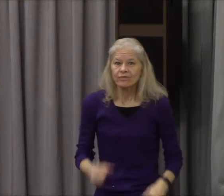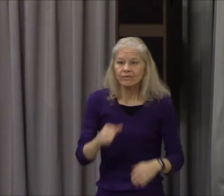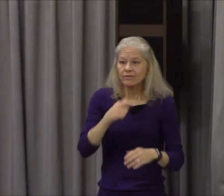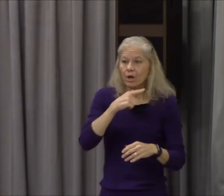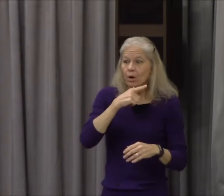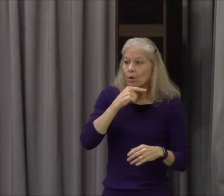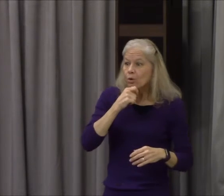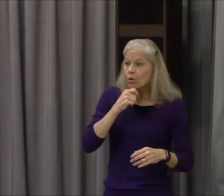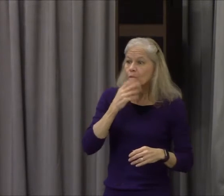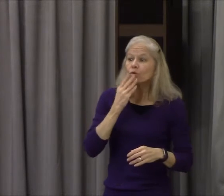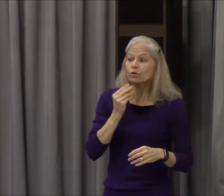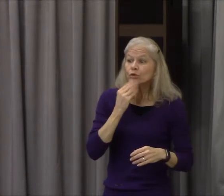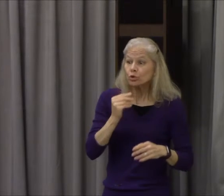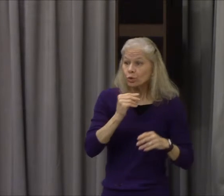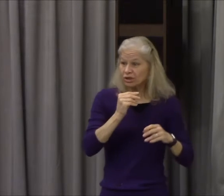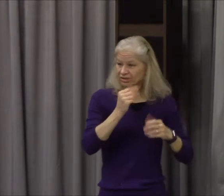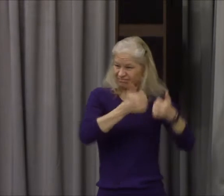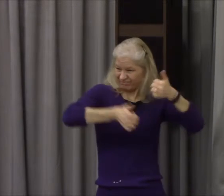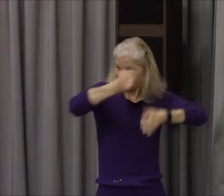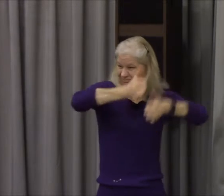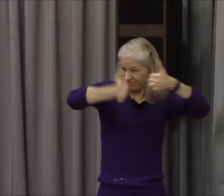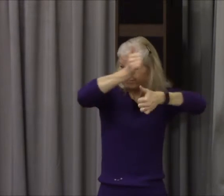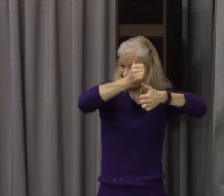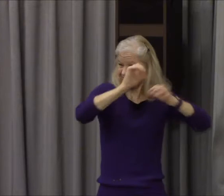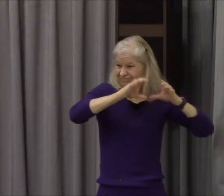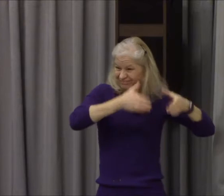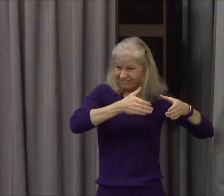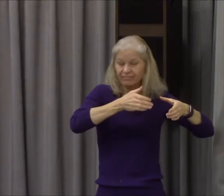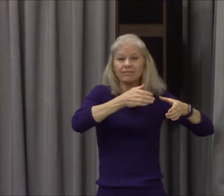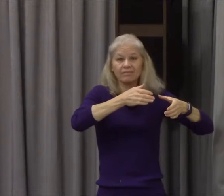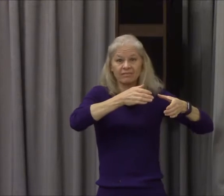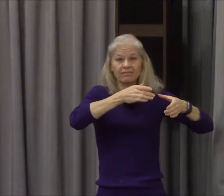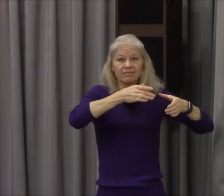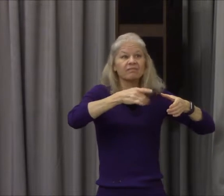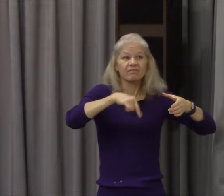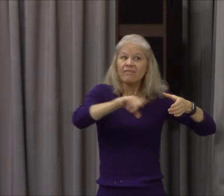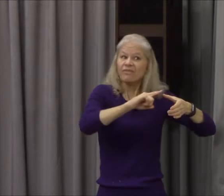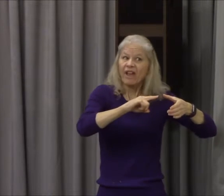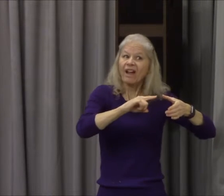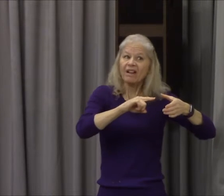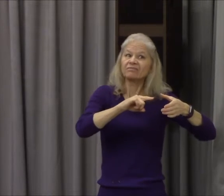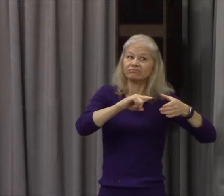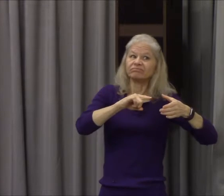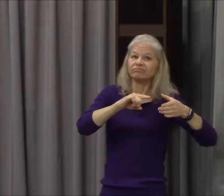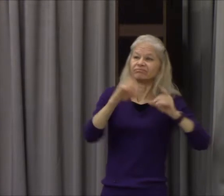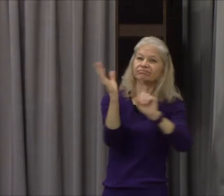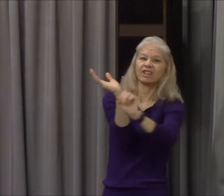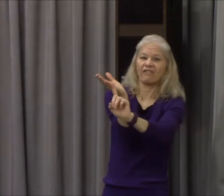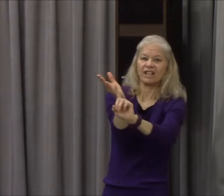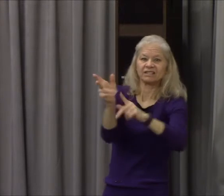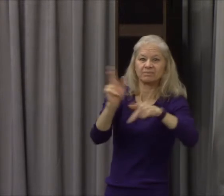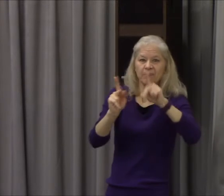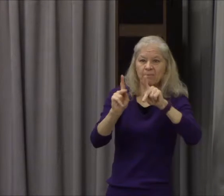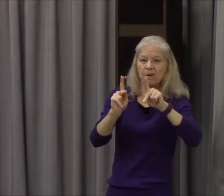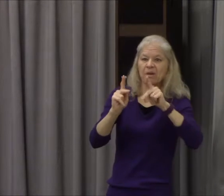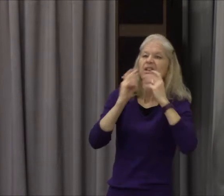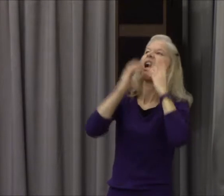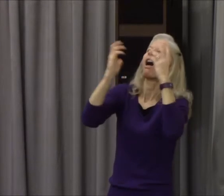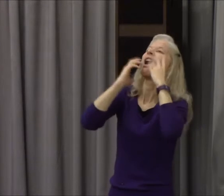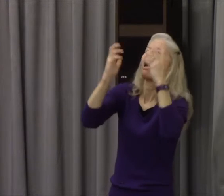the crowd to crucify him and the tomb was empty on the third day. And these very ones who saw him were now willing to